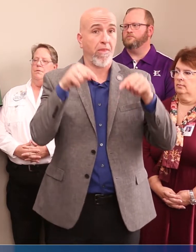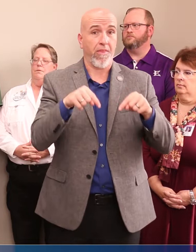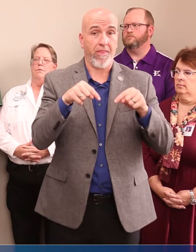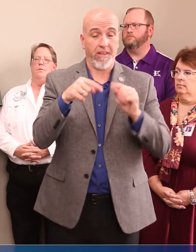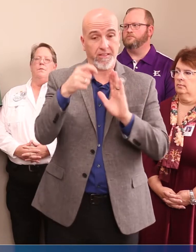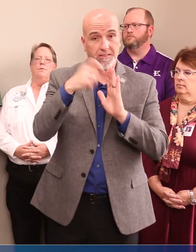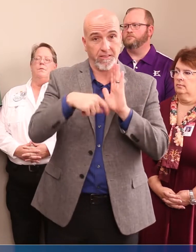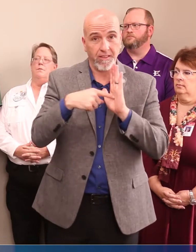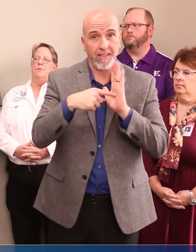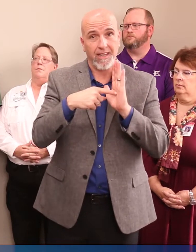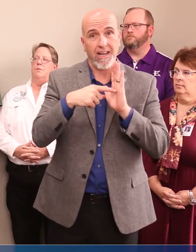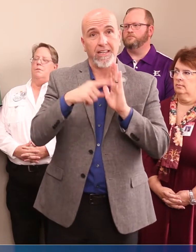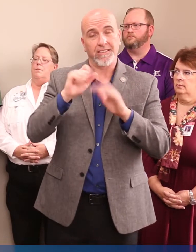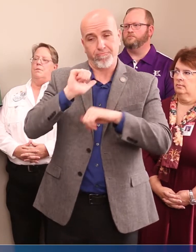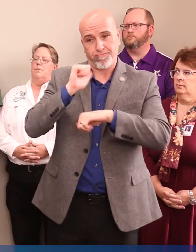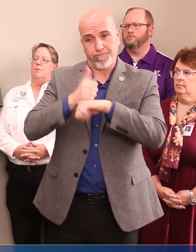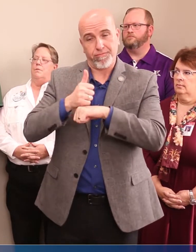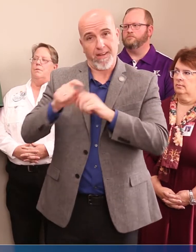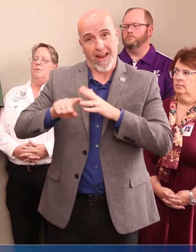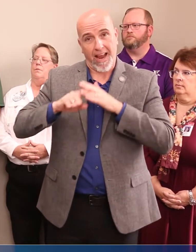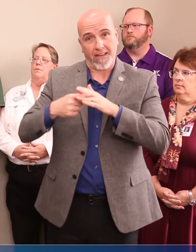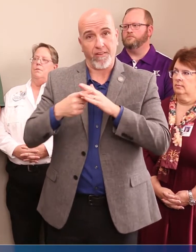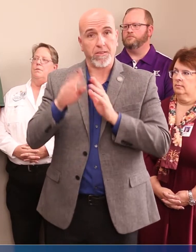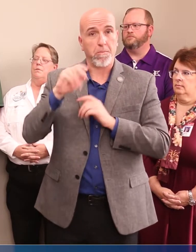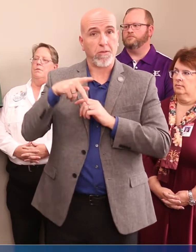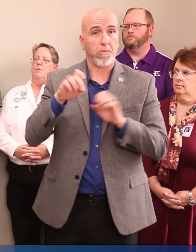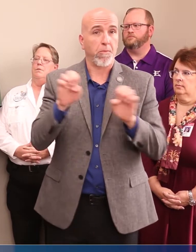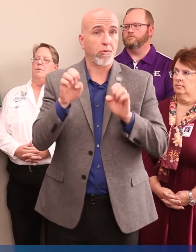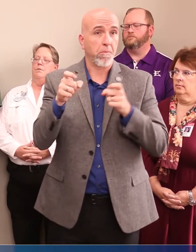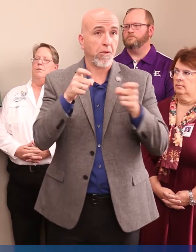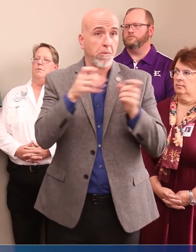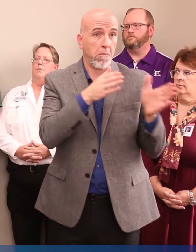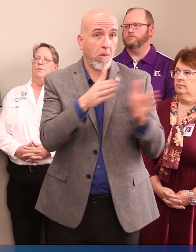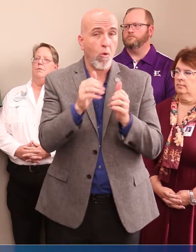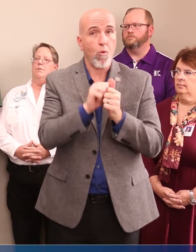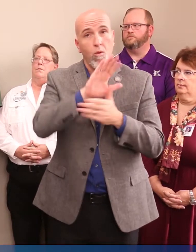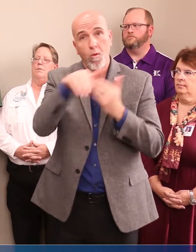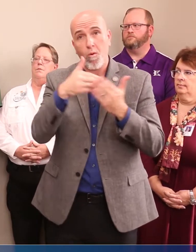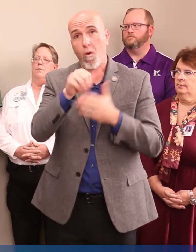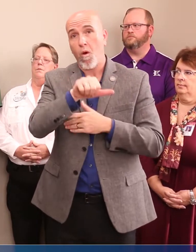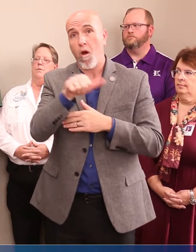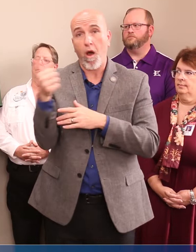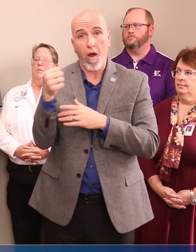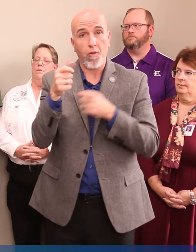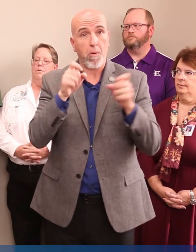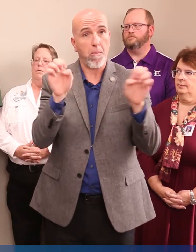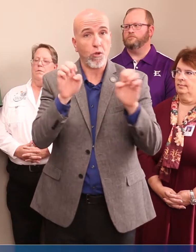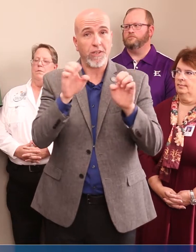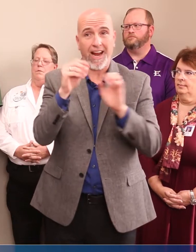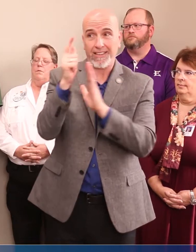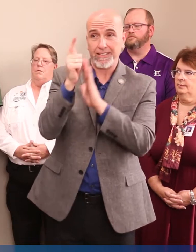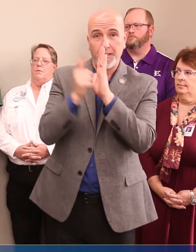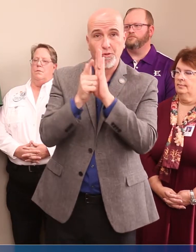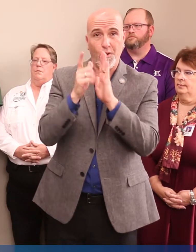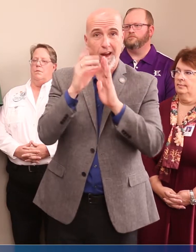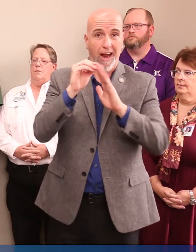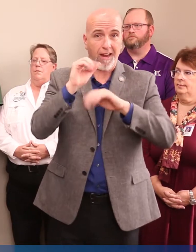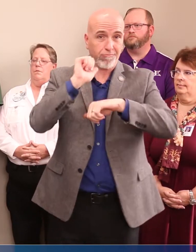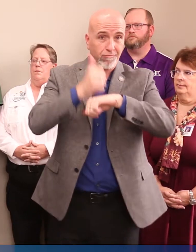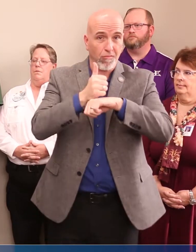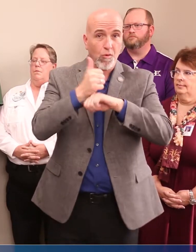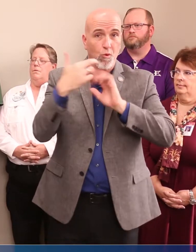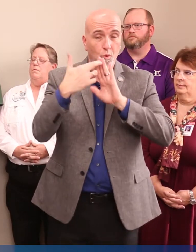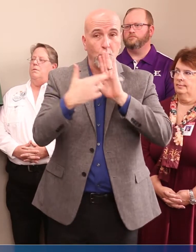activates the Bastrop County Emergency Management Plan with all other emergency statutory and ordinances and